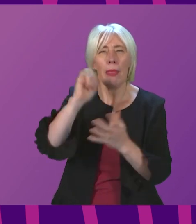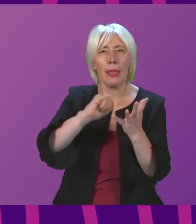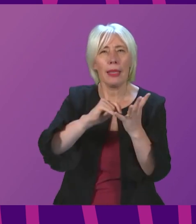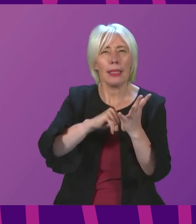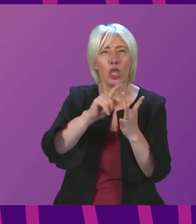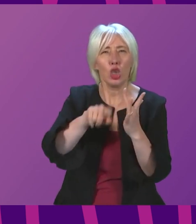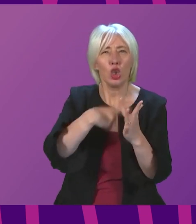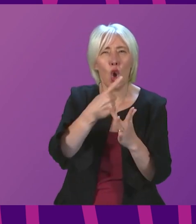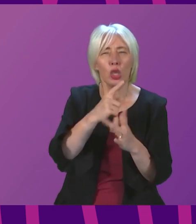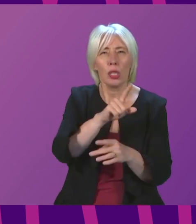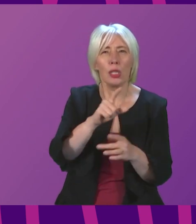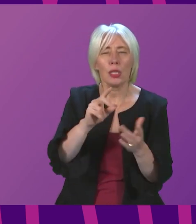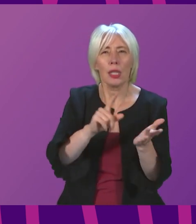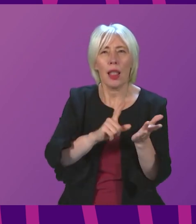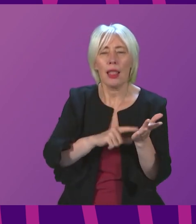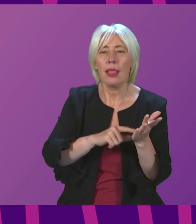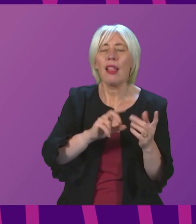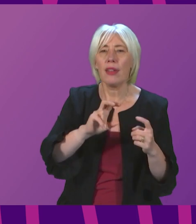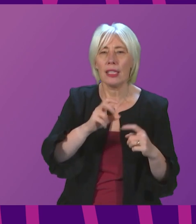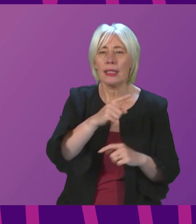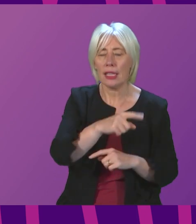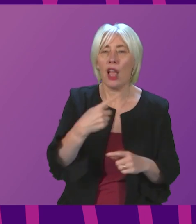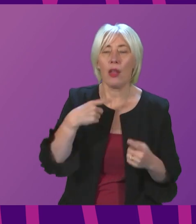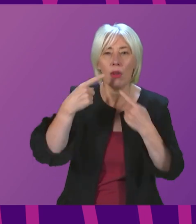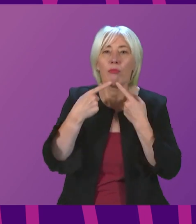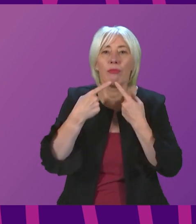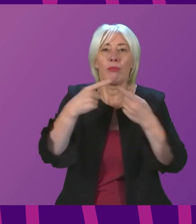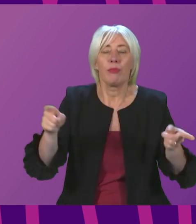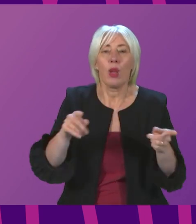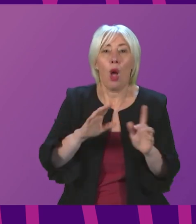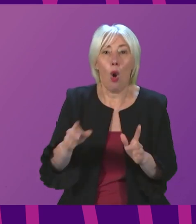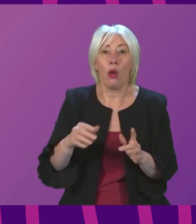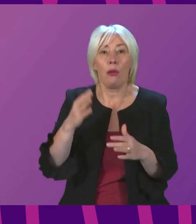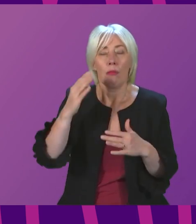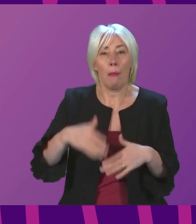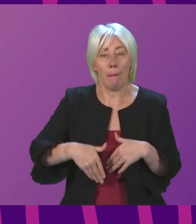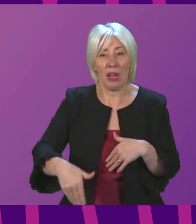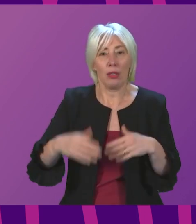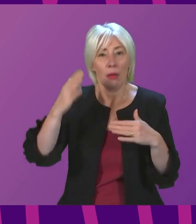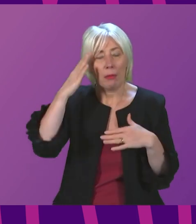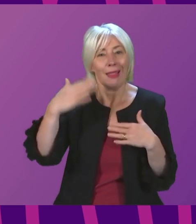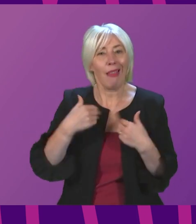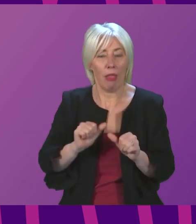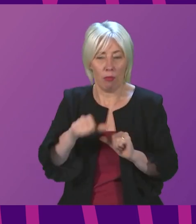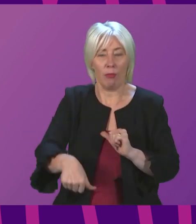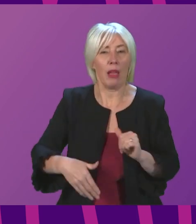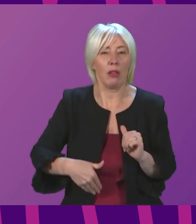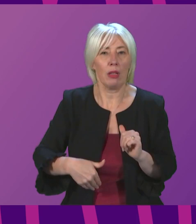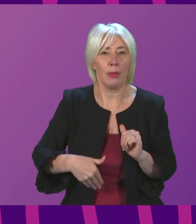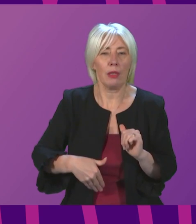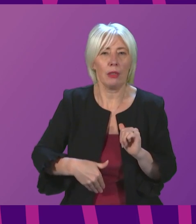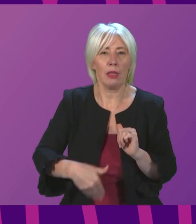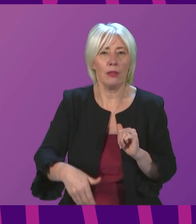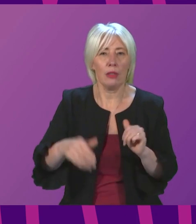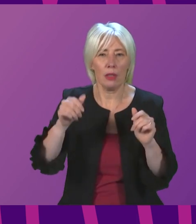in Livingston, we were announcing significant investment in perinatal mental health, which I think underlines the significance and the